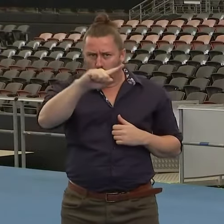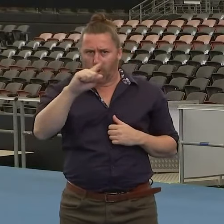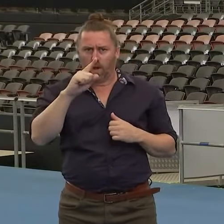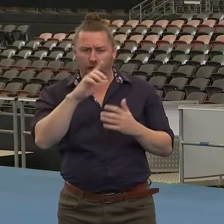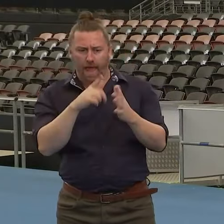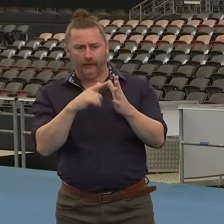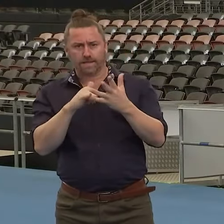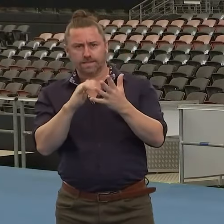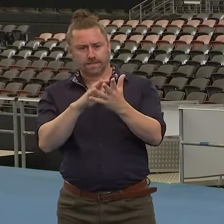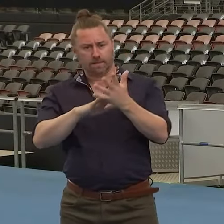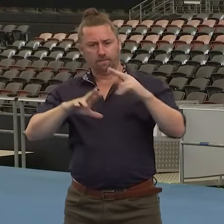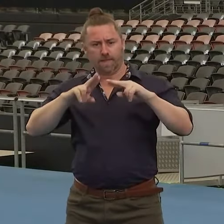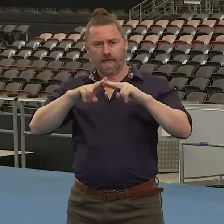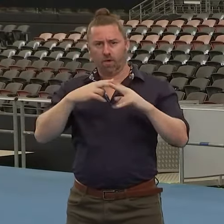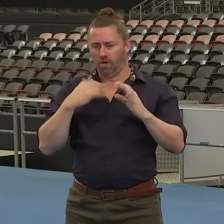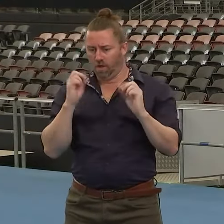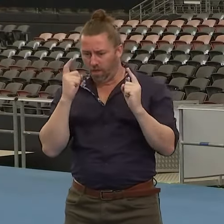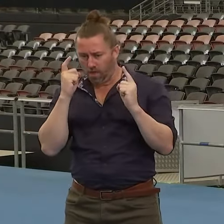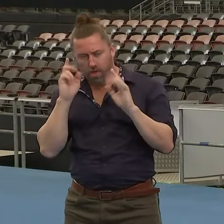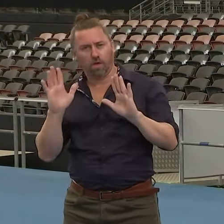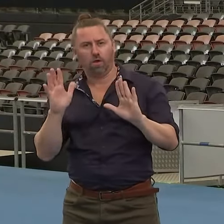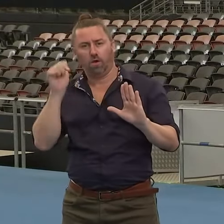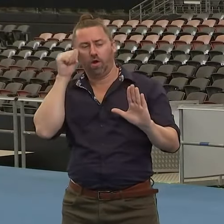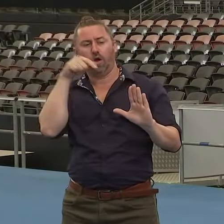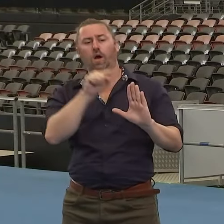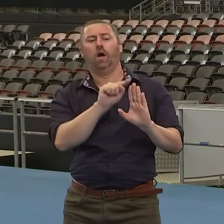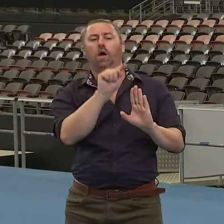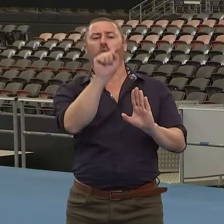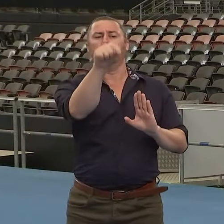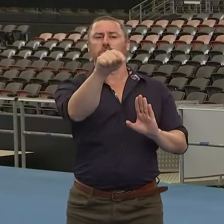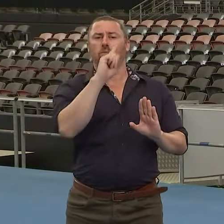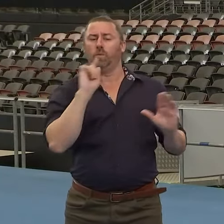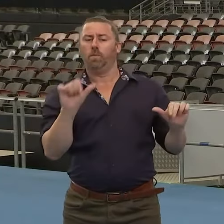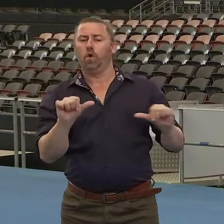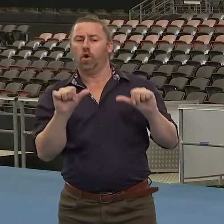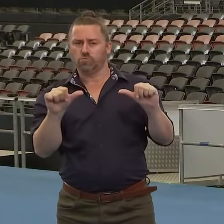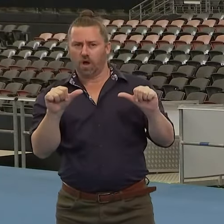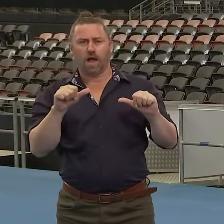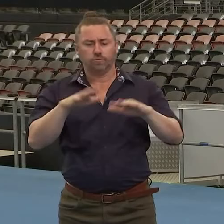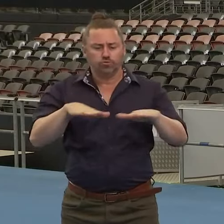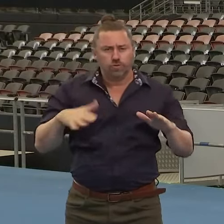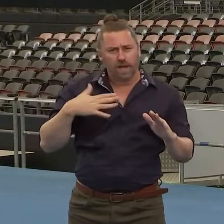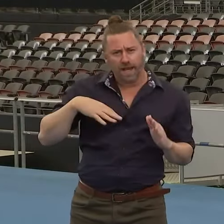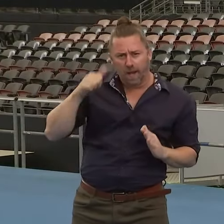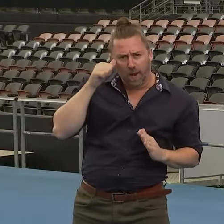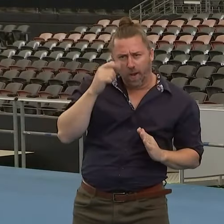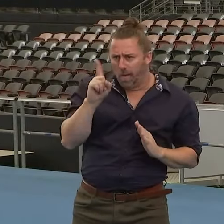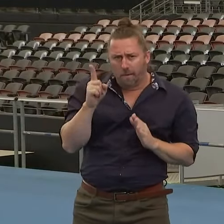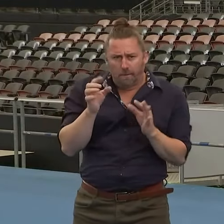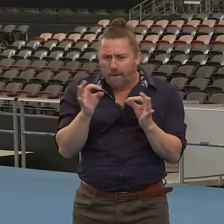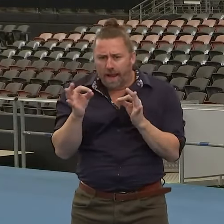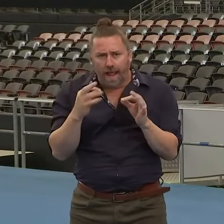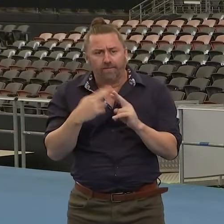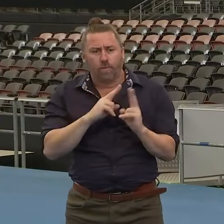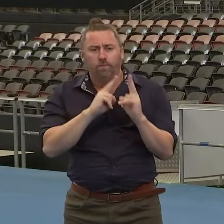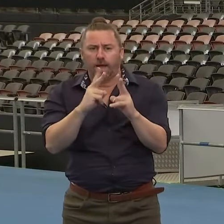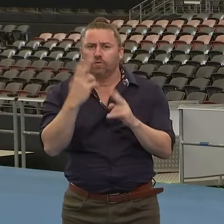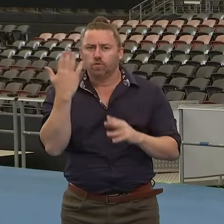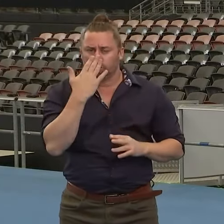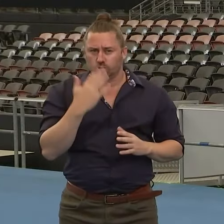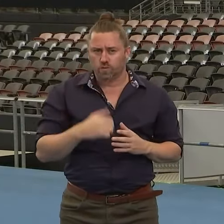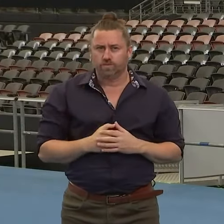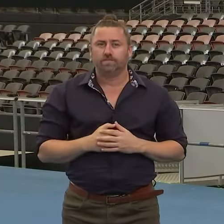to make sure that the children know exactly what they need to go going back as well. So we have